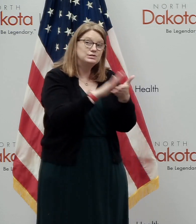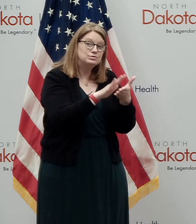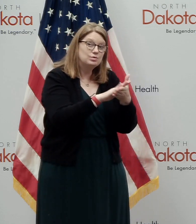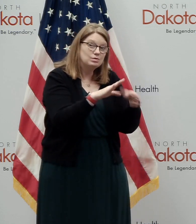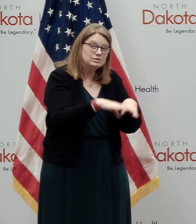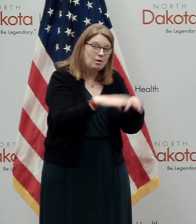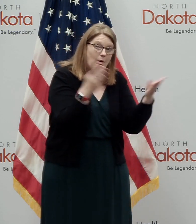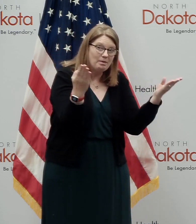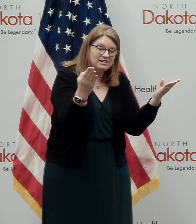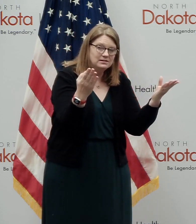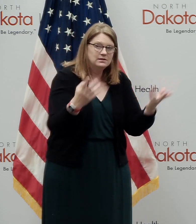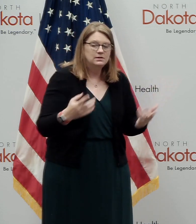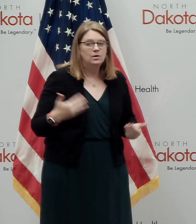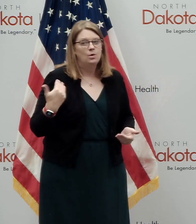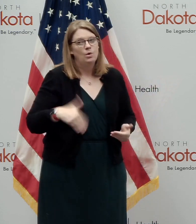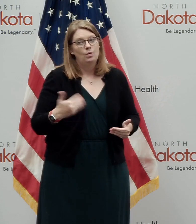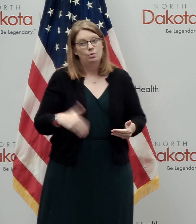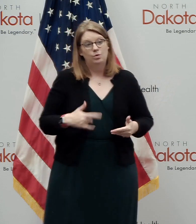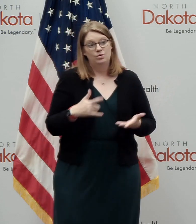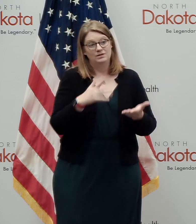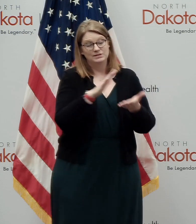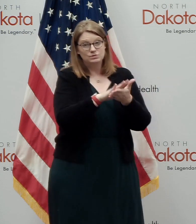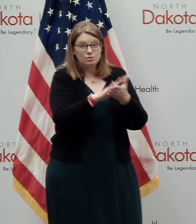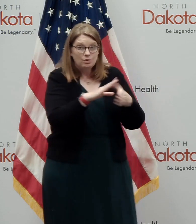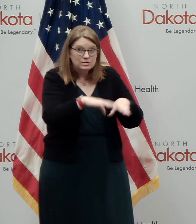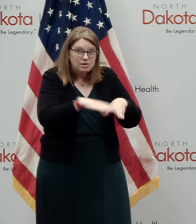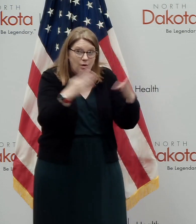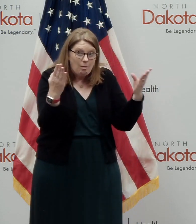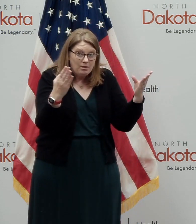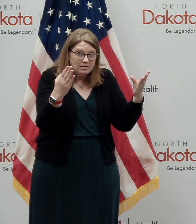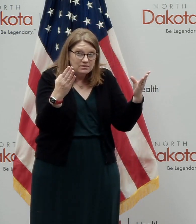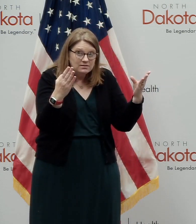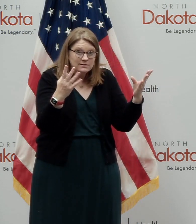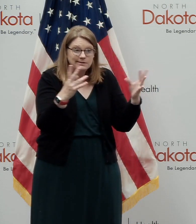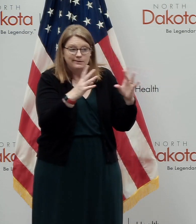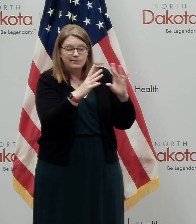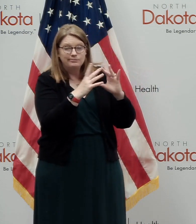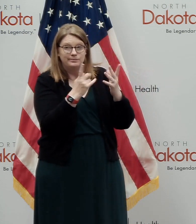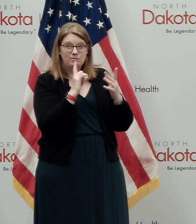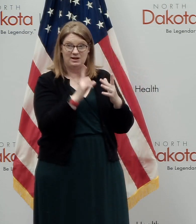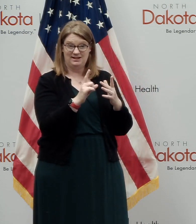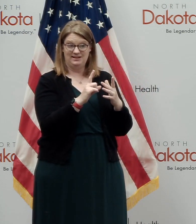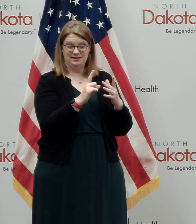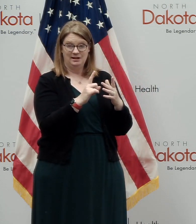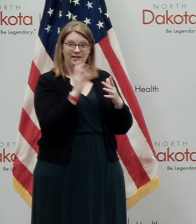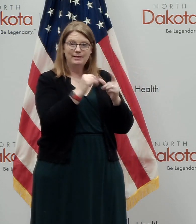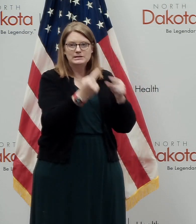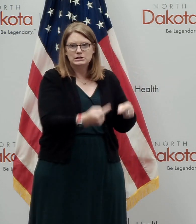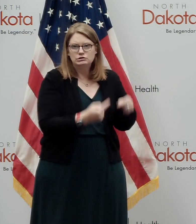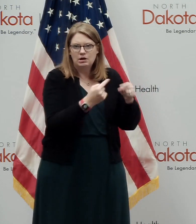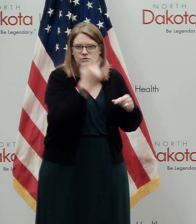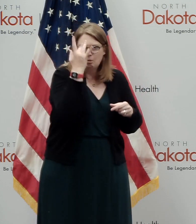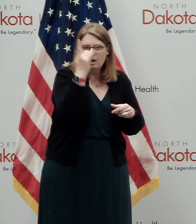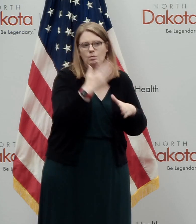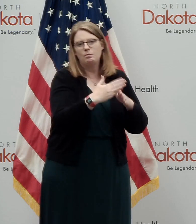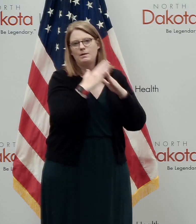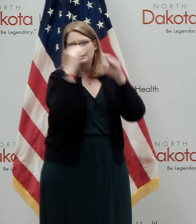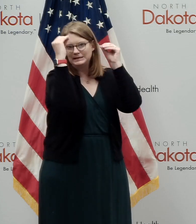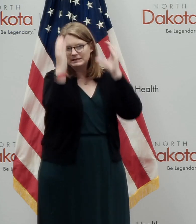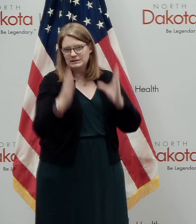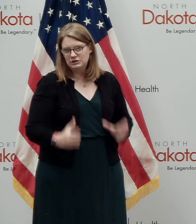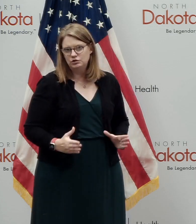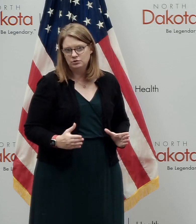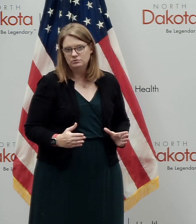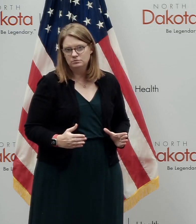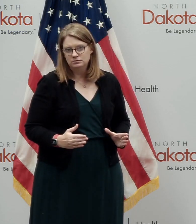that we've got a challenge in keeping our schools open relating to protecting our teacher workforce. And we know that we've got a